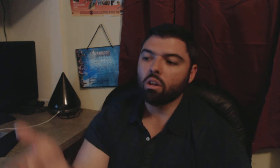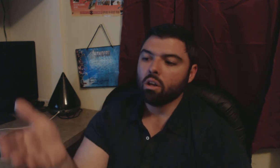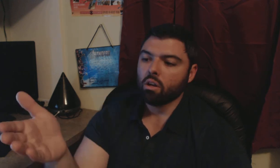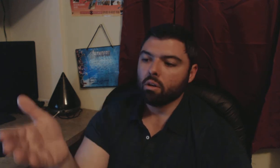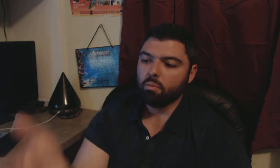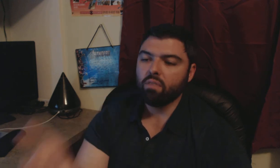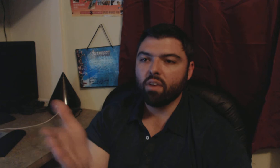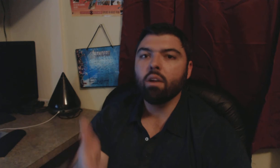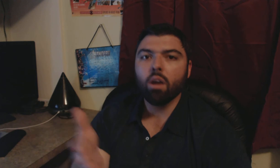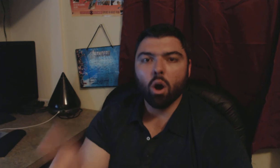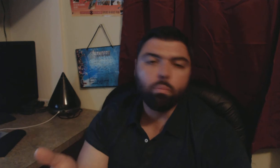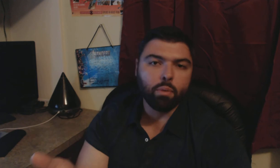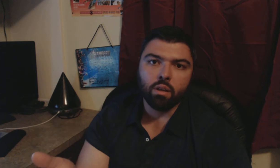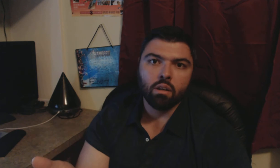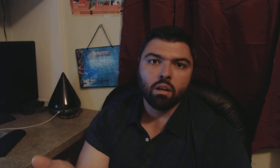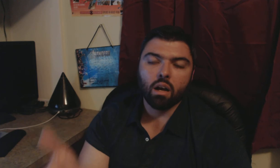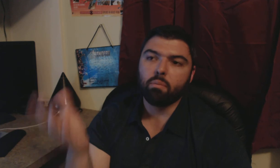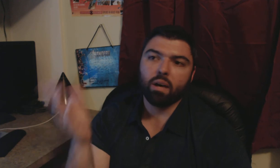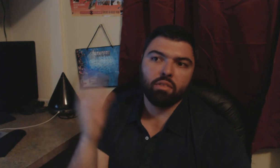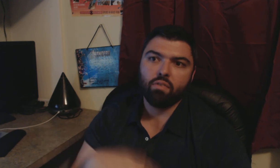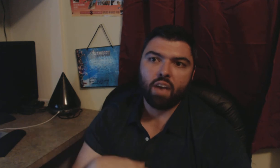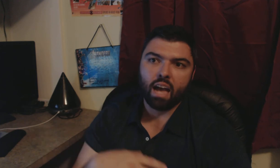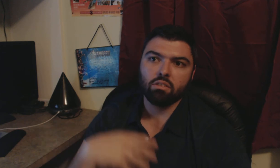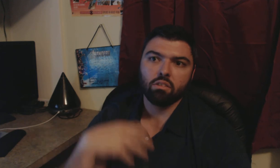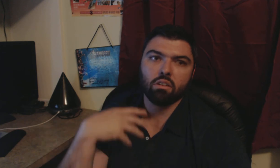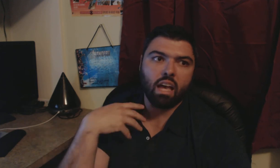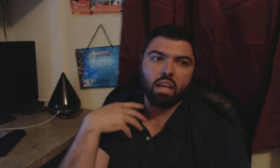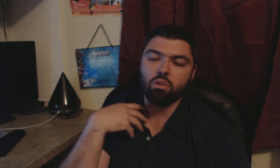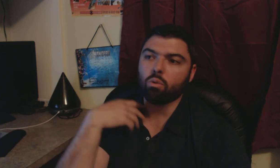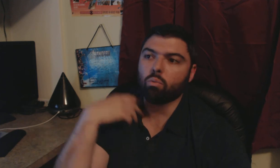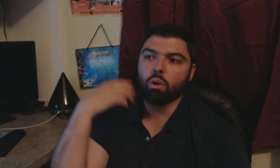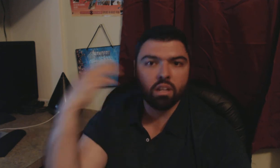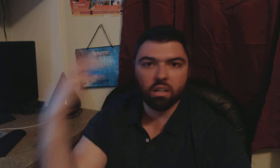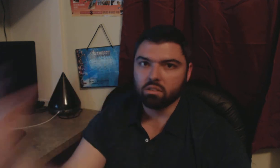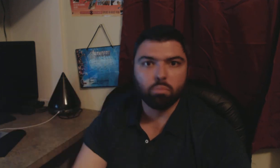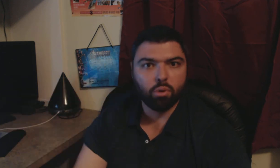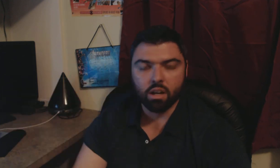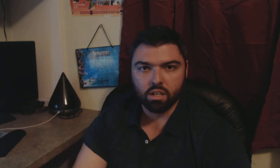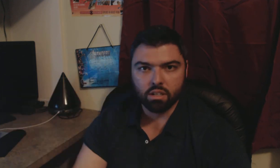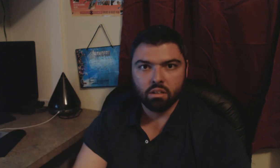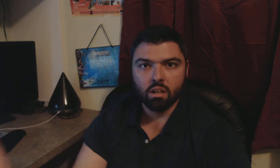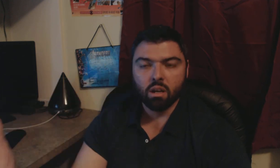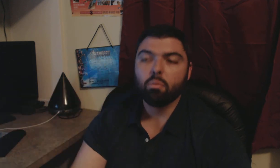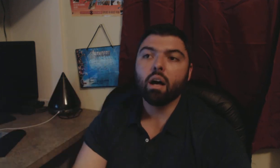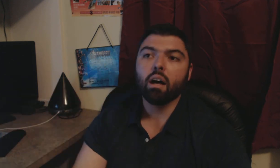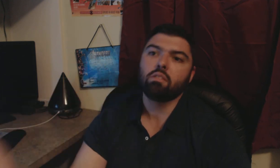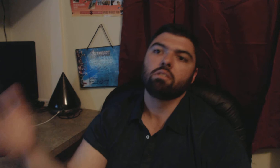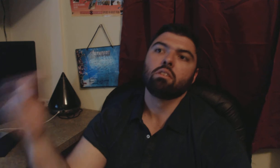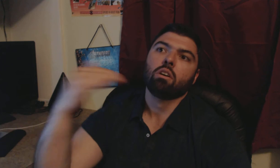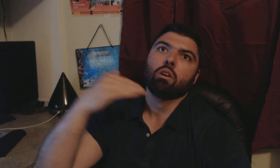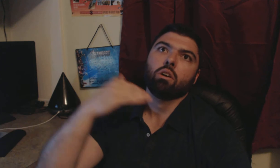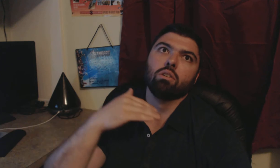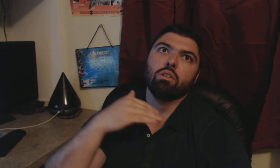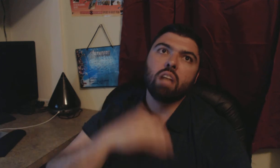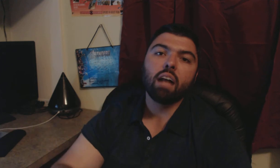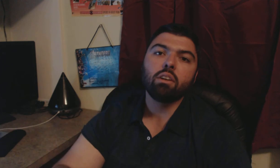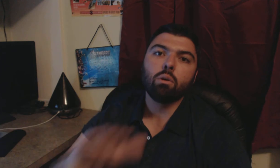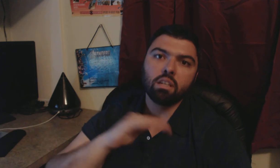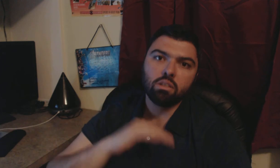be very open about the fact that you're working on some project but not going